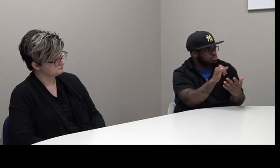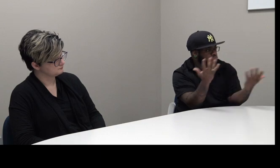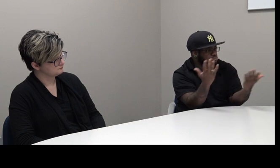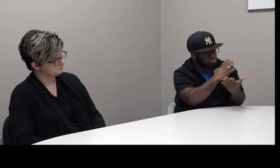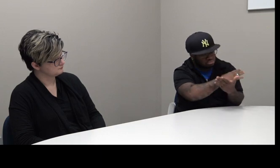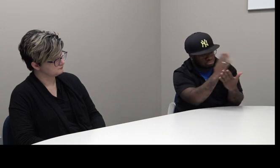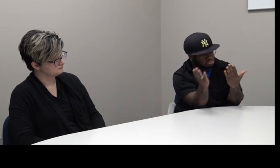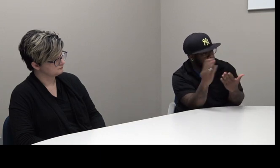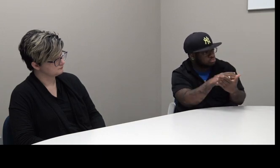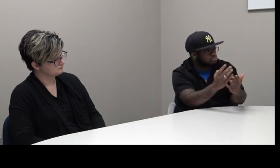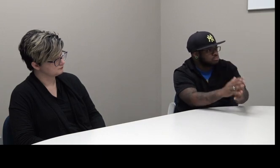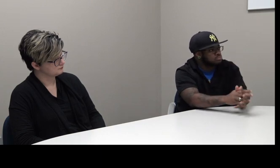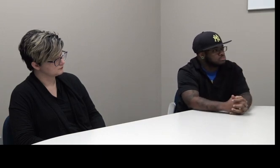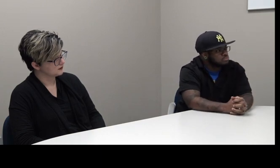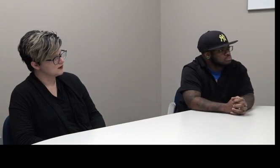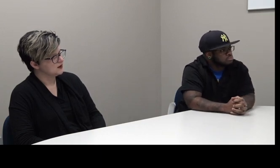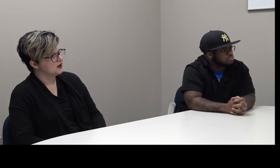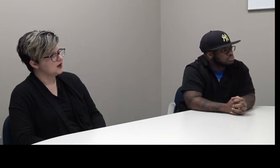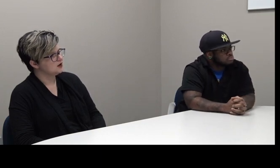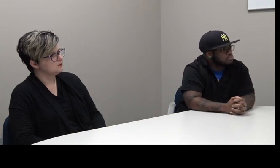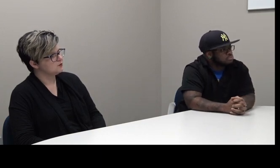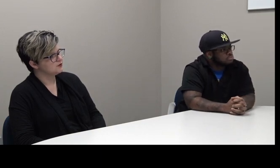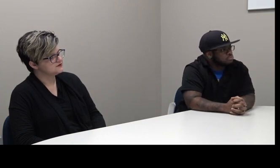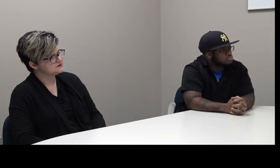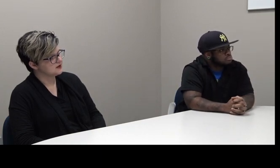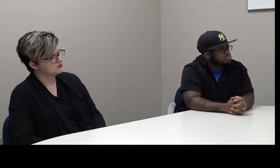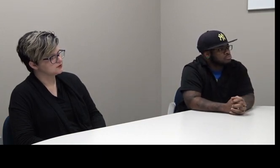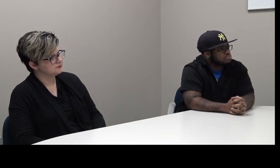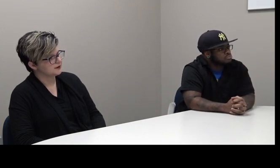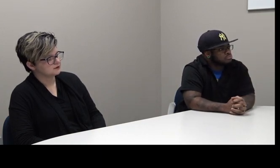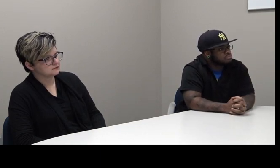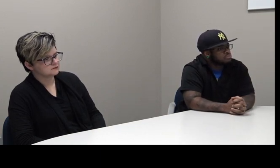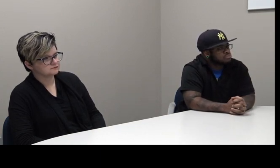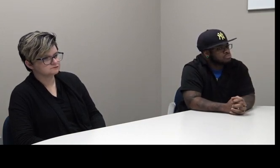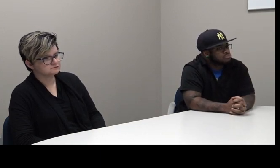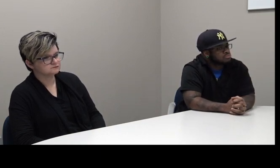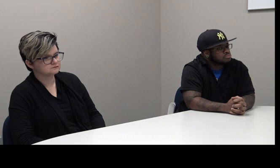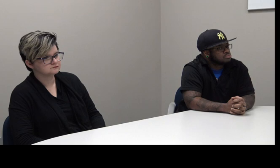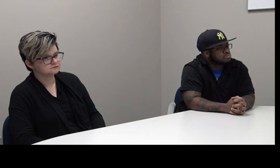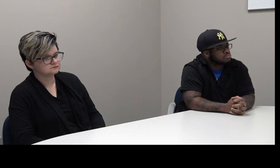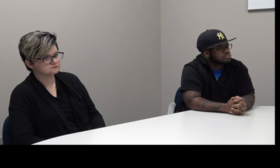Okay. Okay. is the hourly rate?